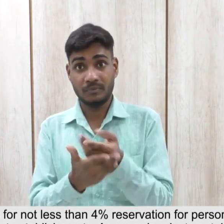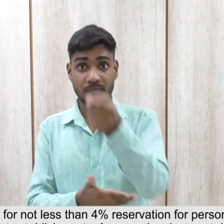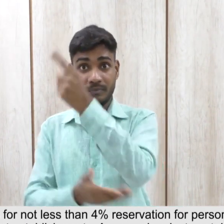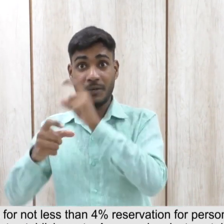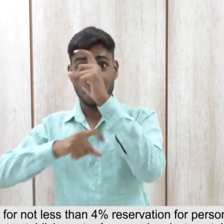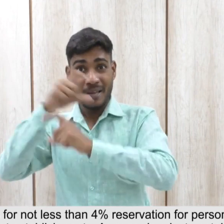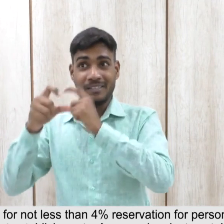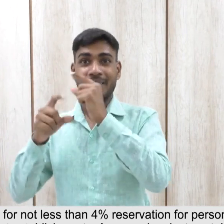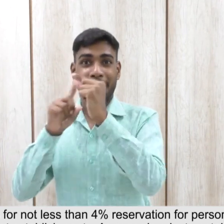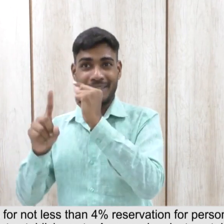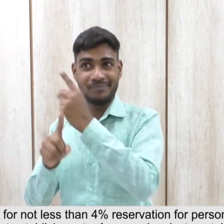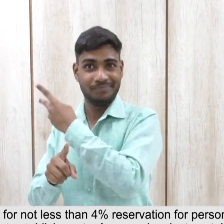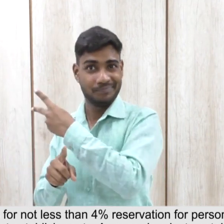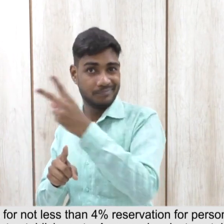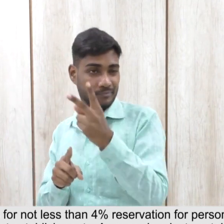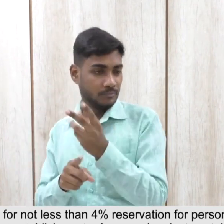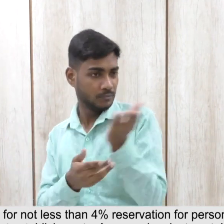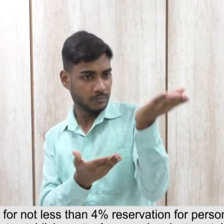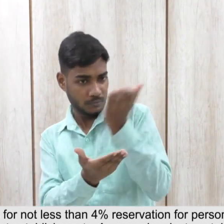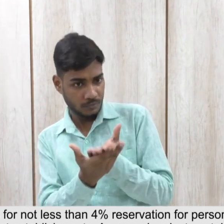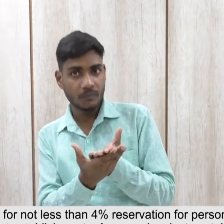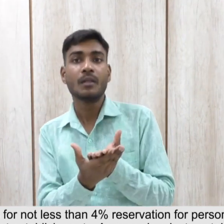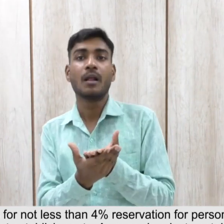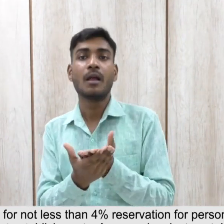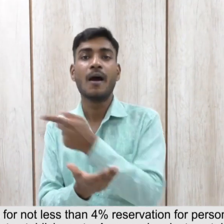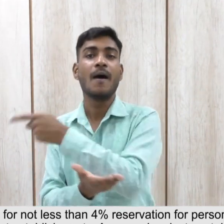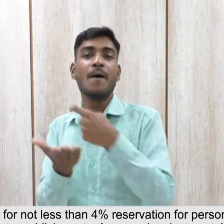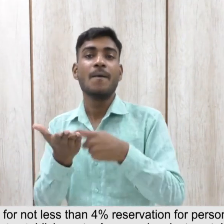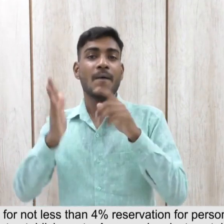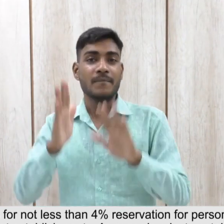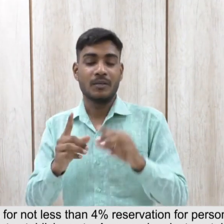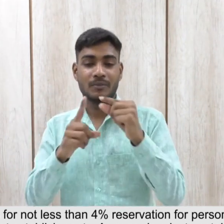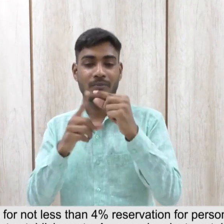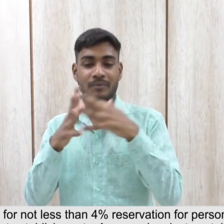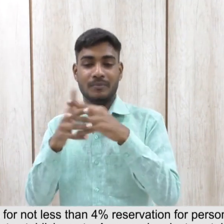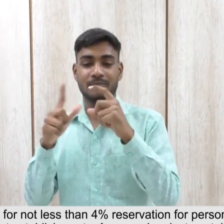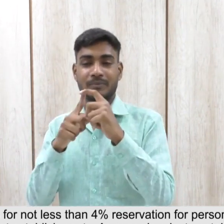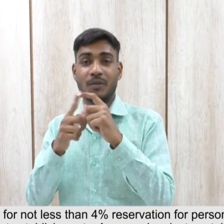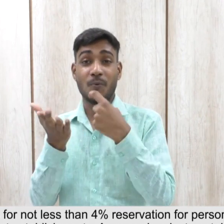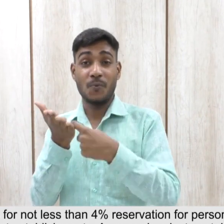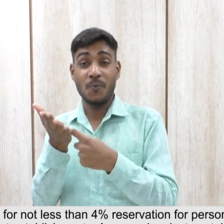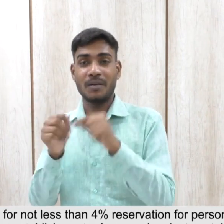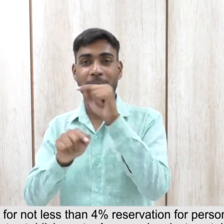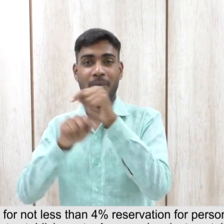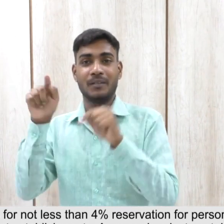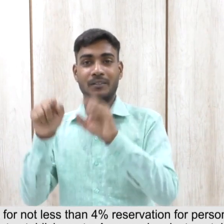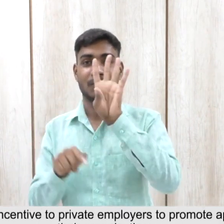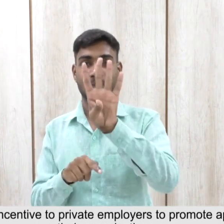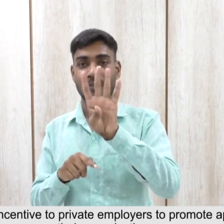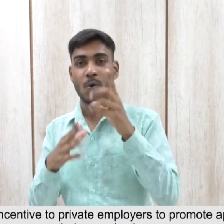establishments As regards private establishments, it is government to provide incentive